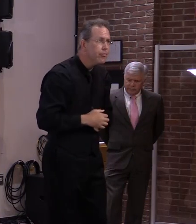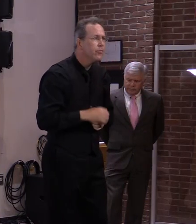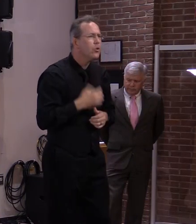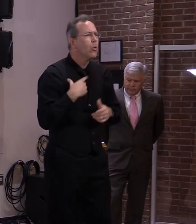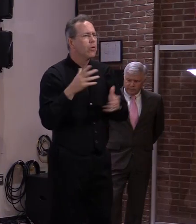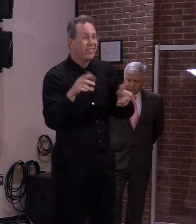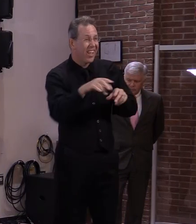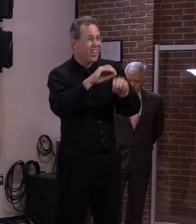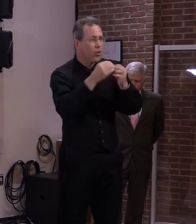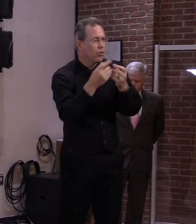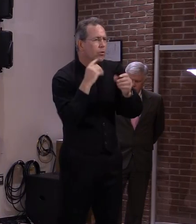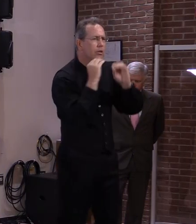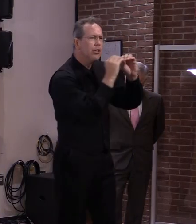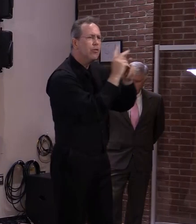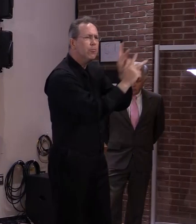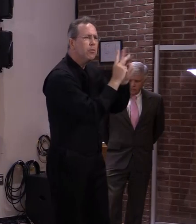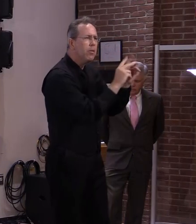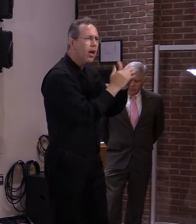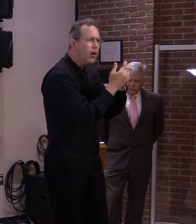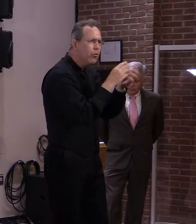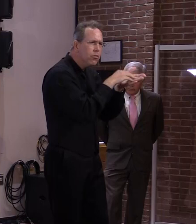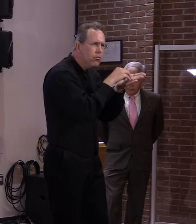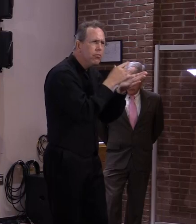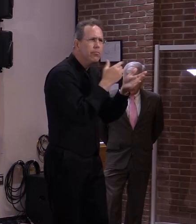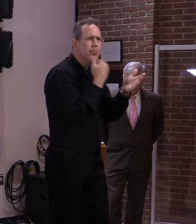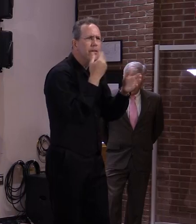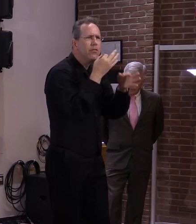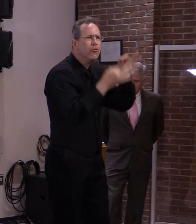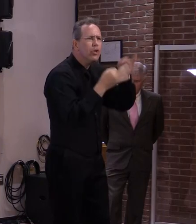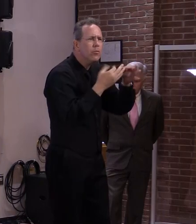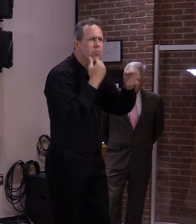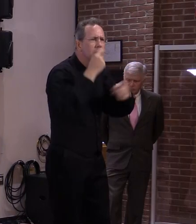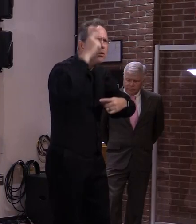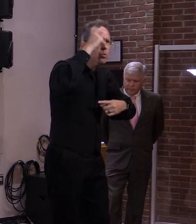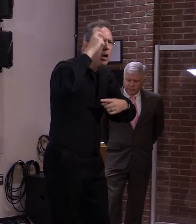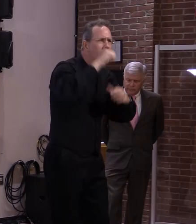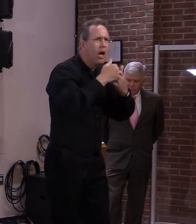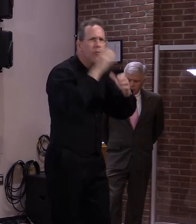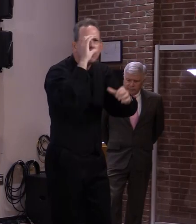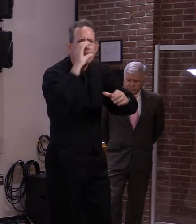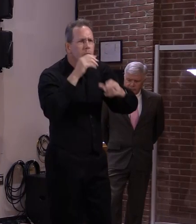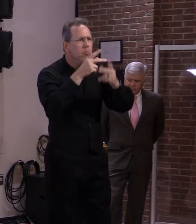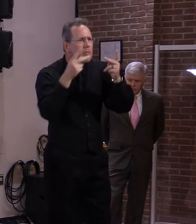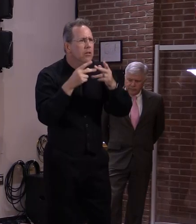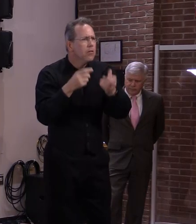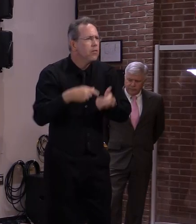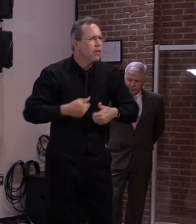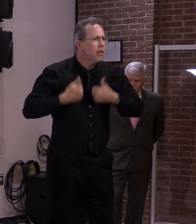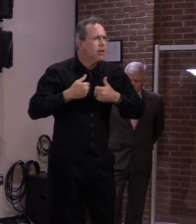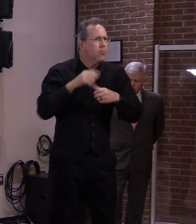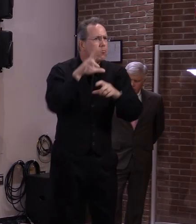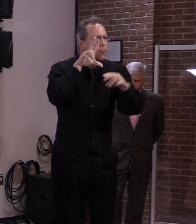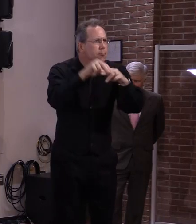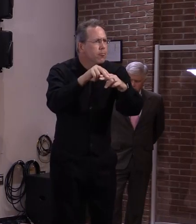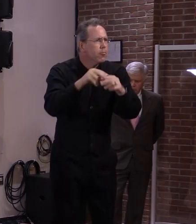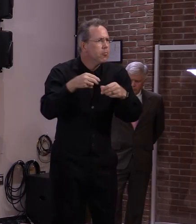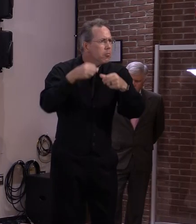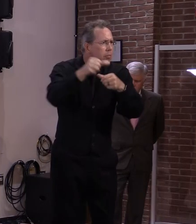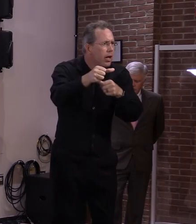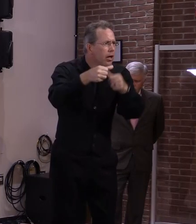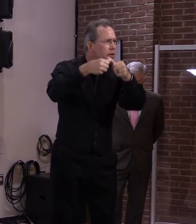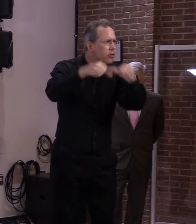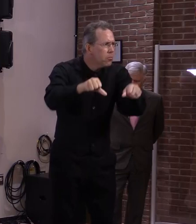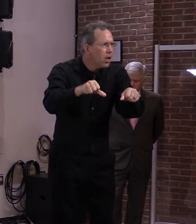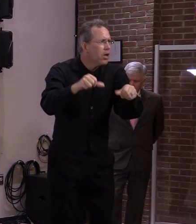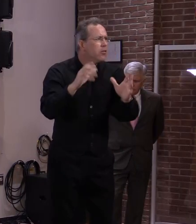and then making sure they have the ability to access those funds and cash the check and access them. But they really have flexibility to meet